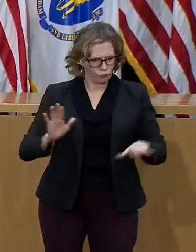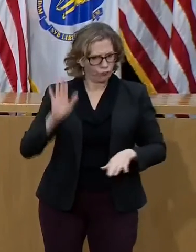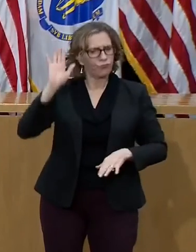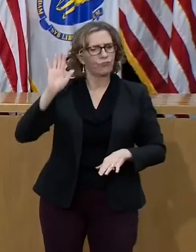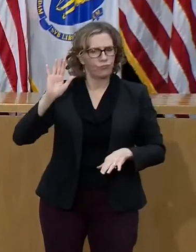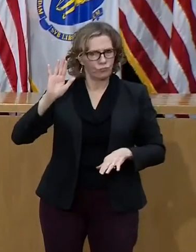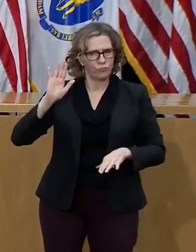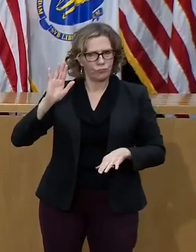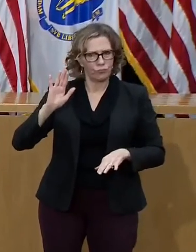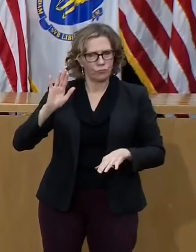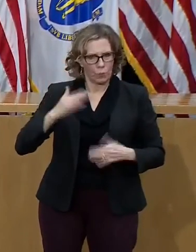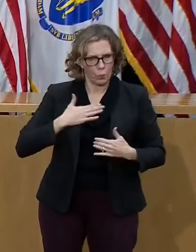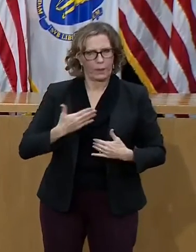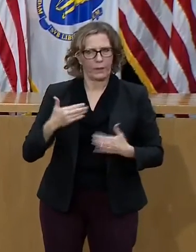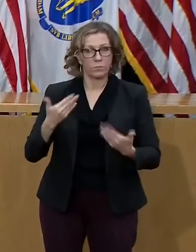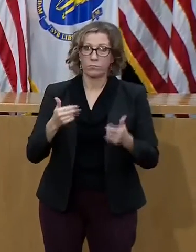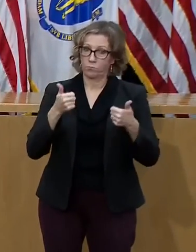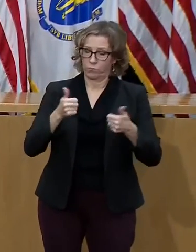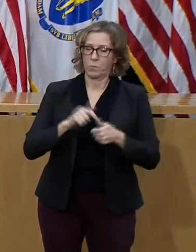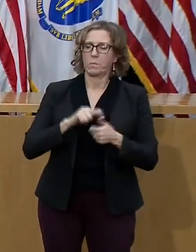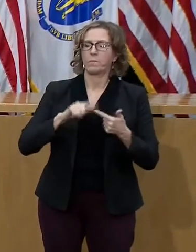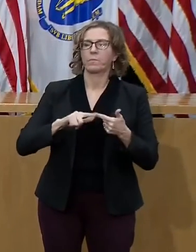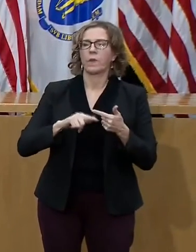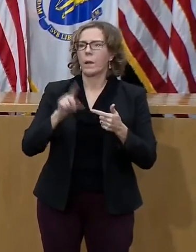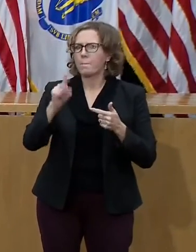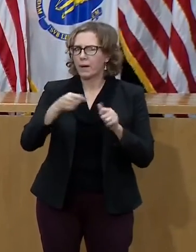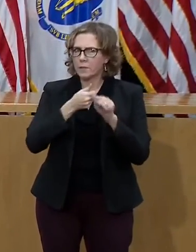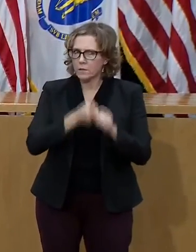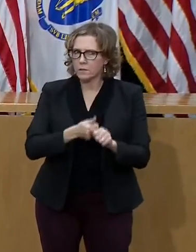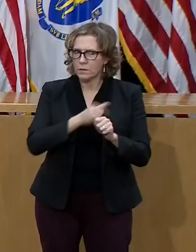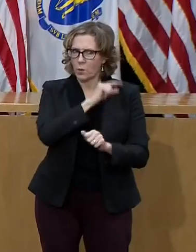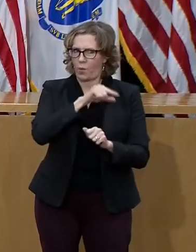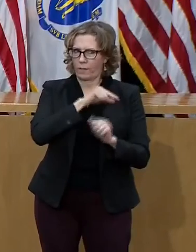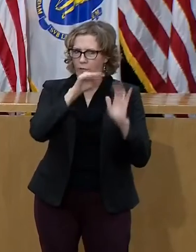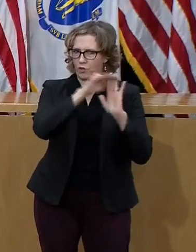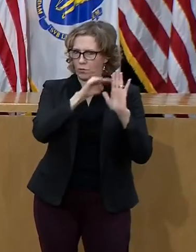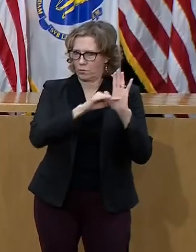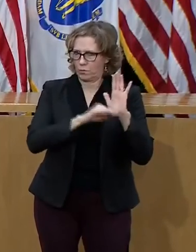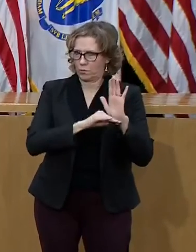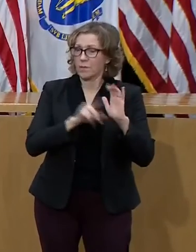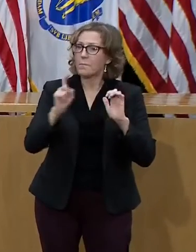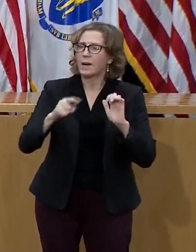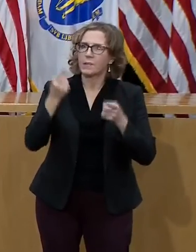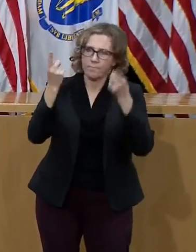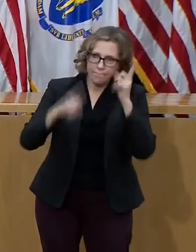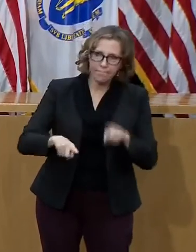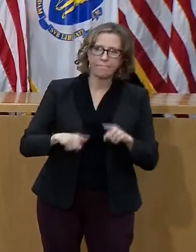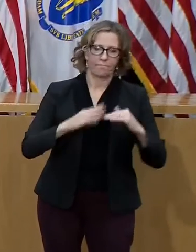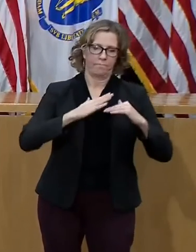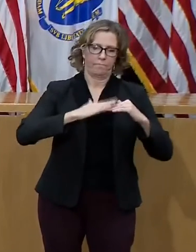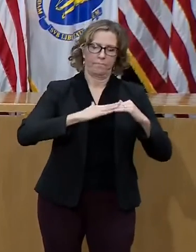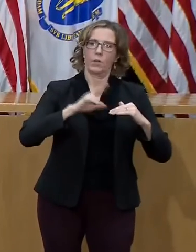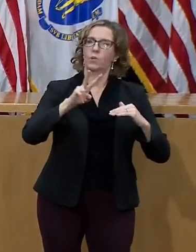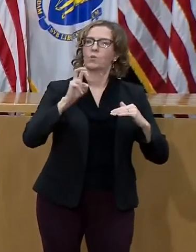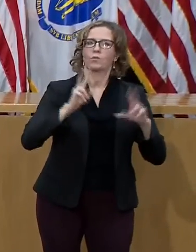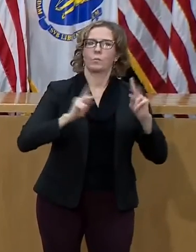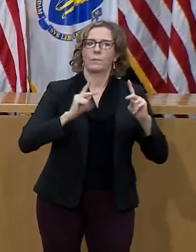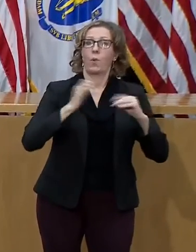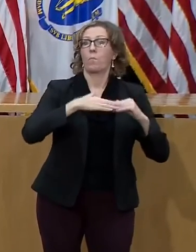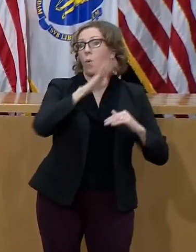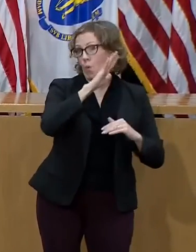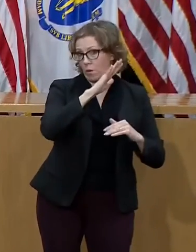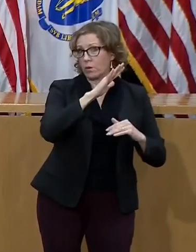qualifications include you must plan to vaccinate at least 200 individuals, because obviously we need to ensure that these vaccines